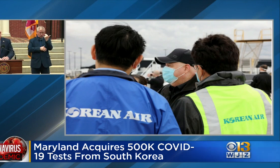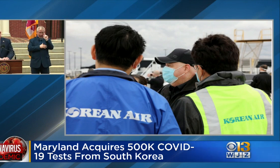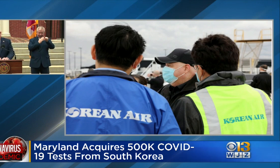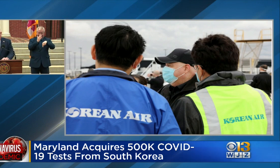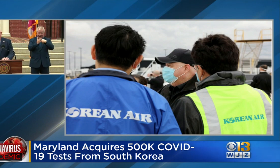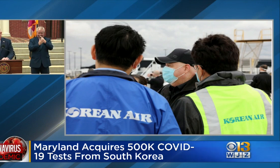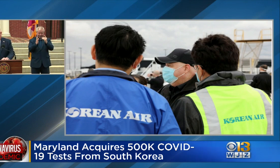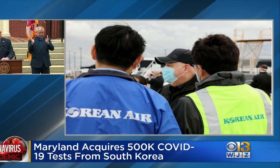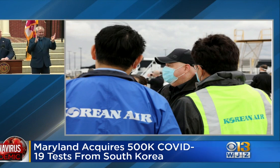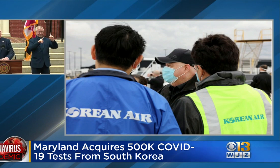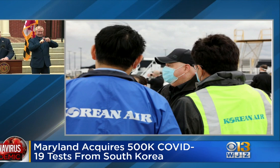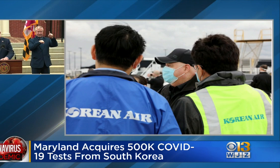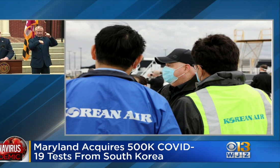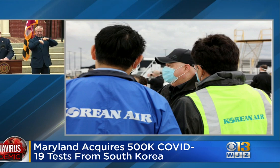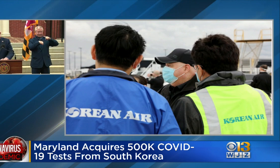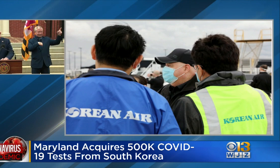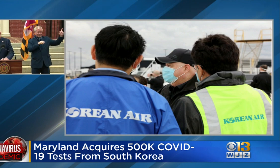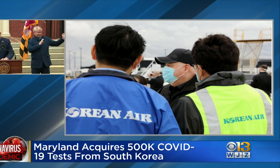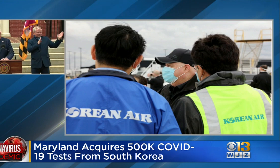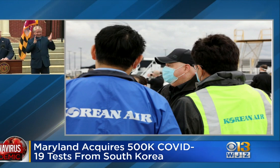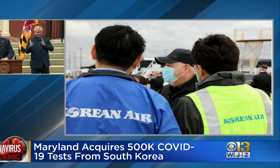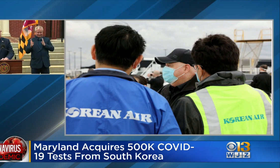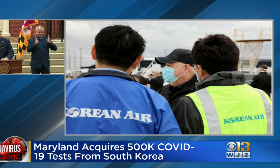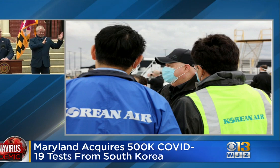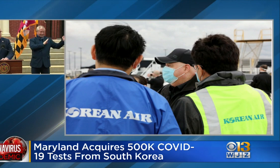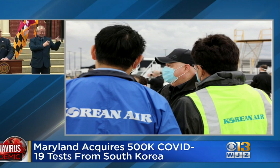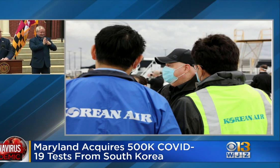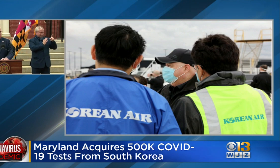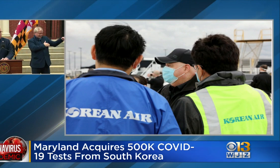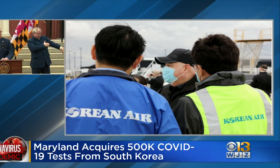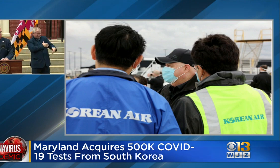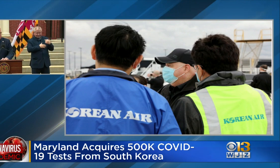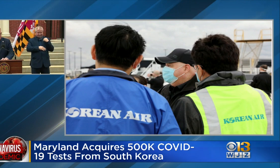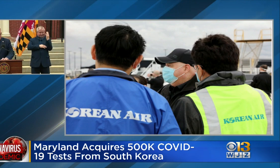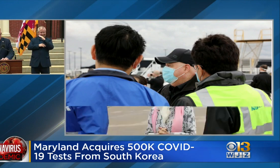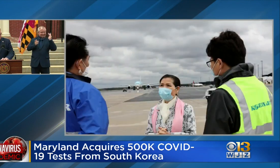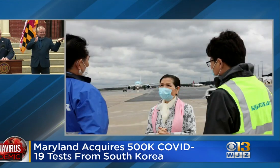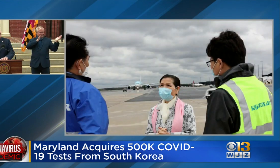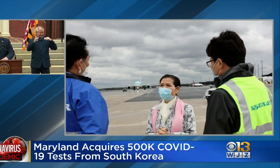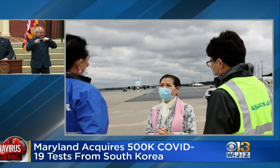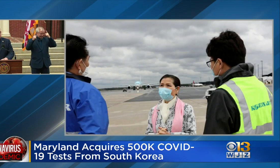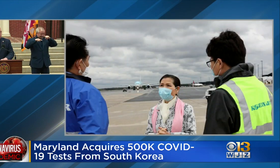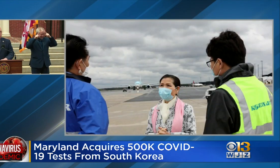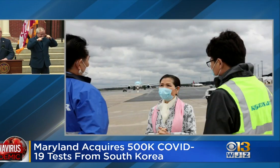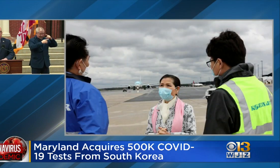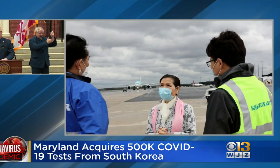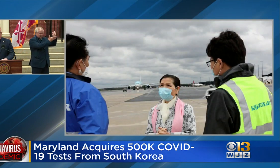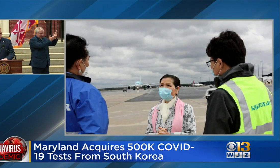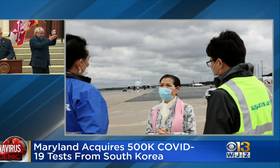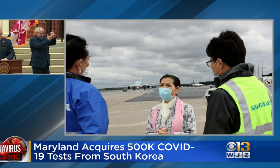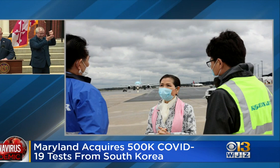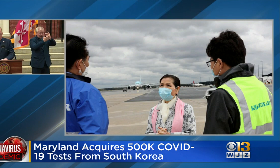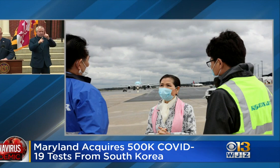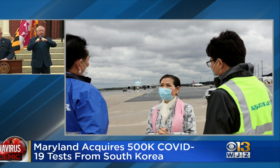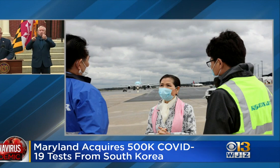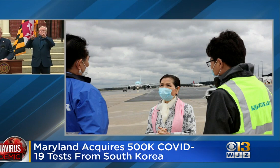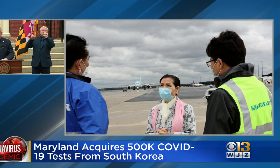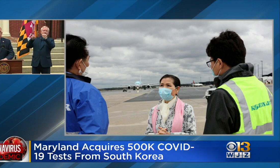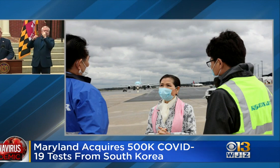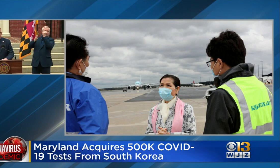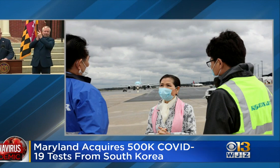clearances across multiple U.S. agencies, including the FDA, the USDA,